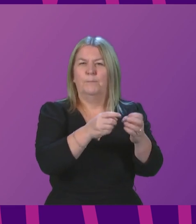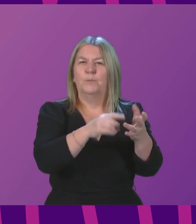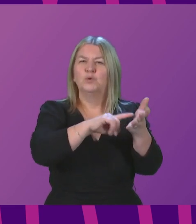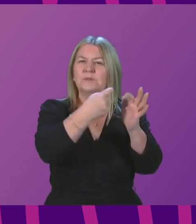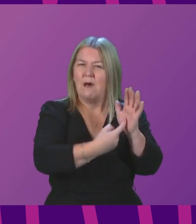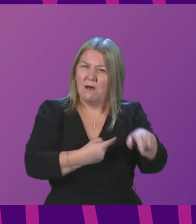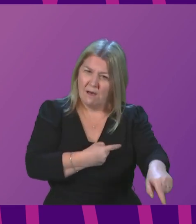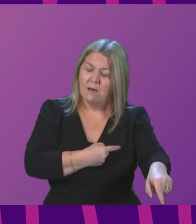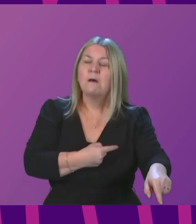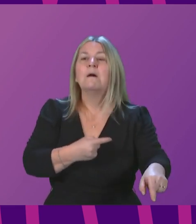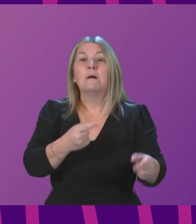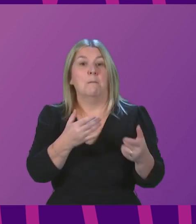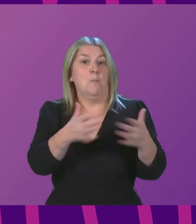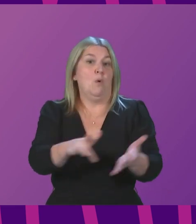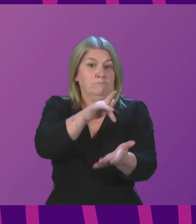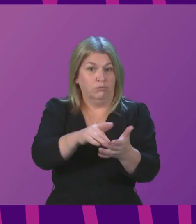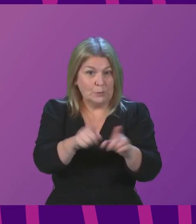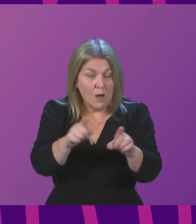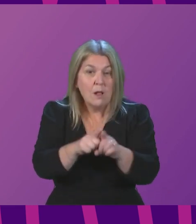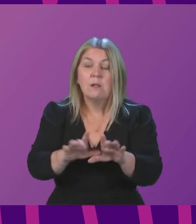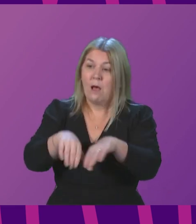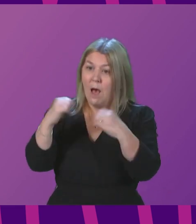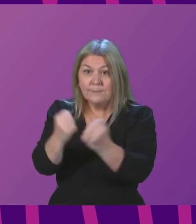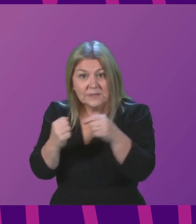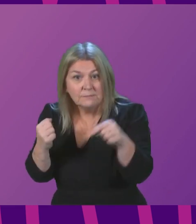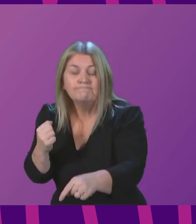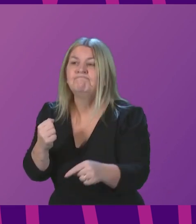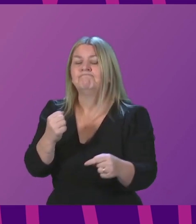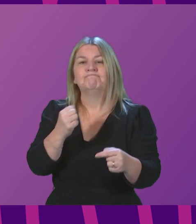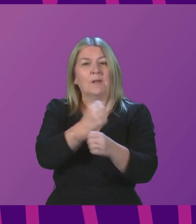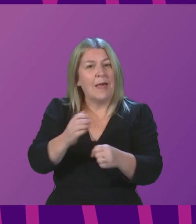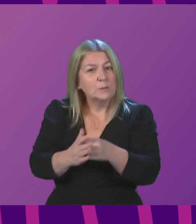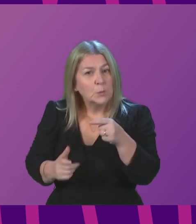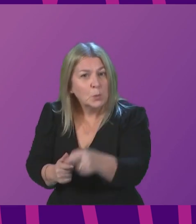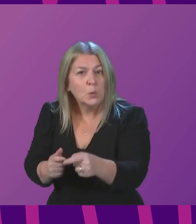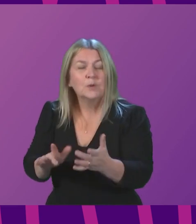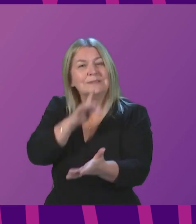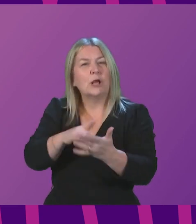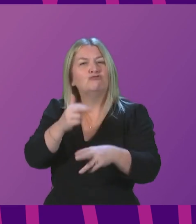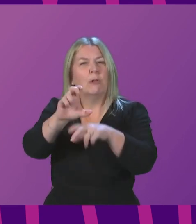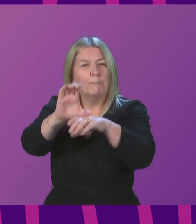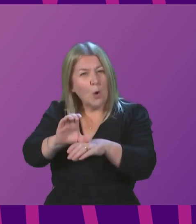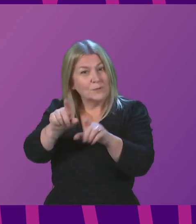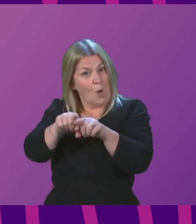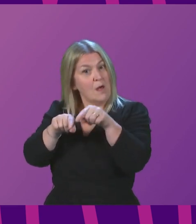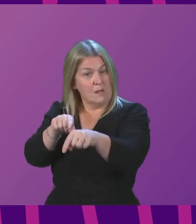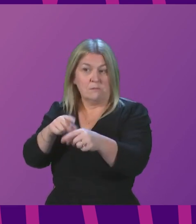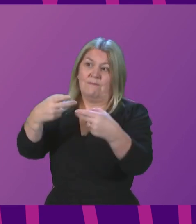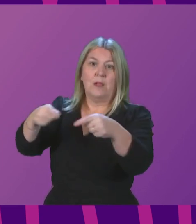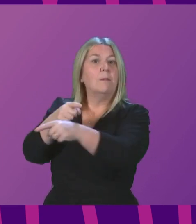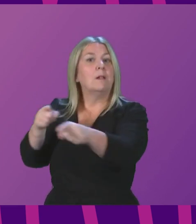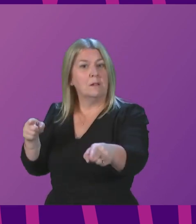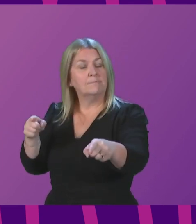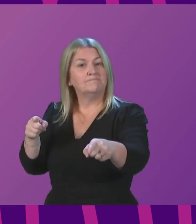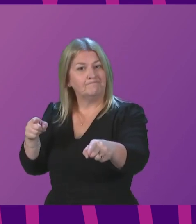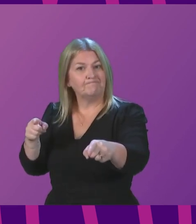at Greater Glasgow and Clyde, that Hampden Park and Glasgow Central mosque is already available as